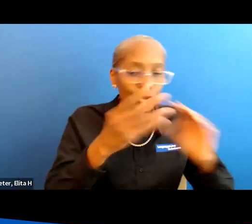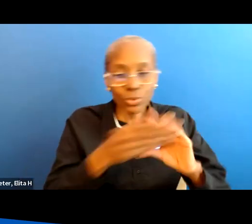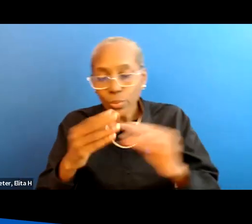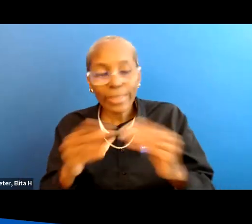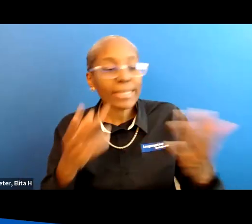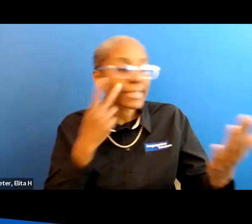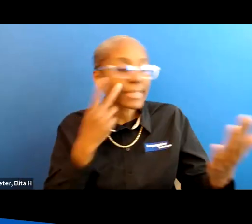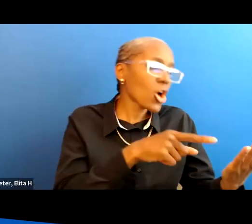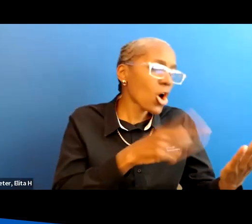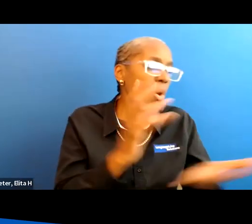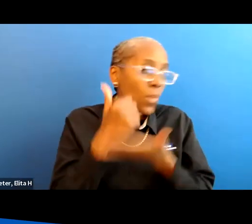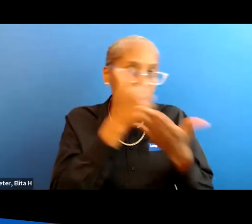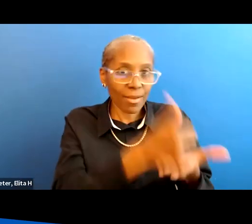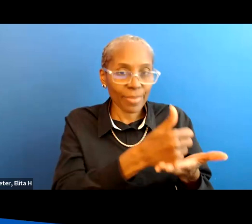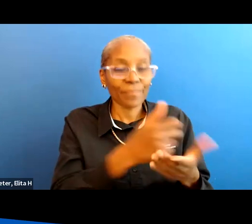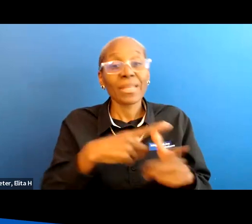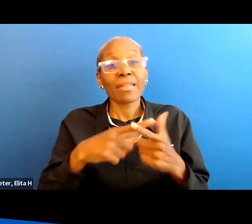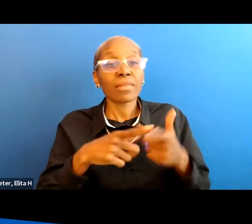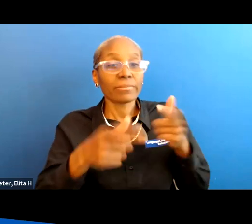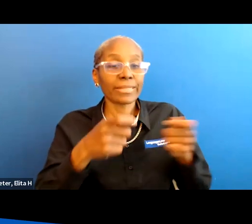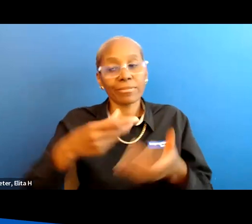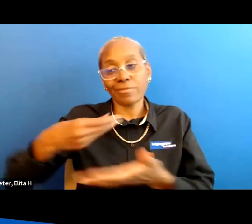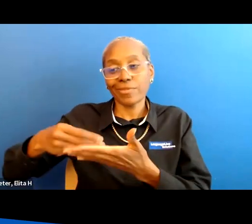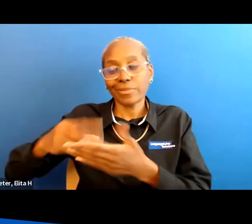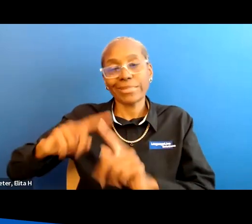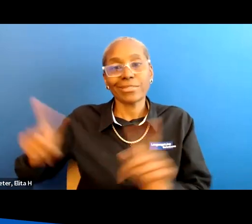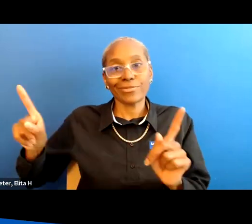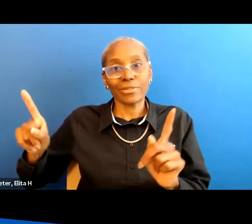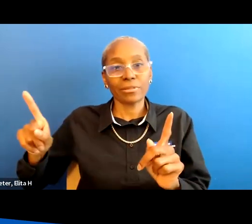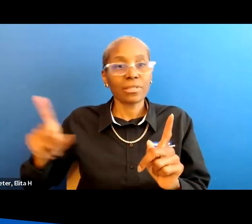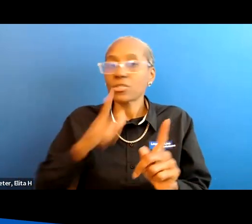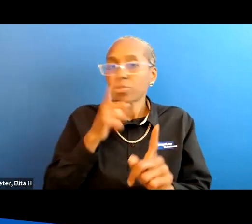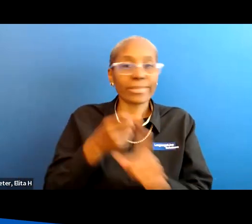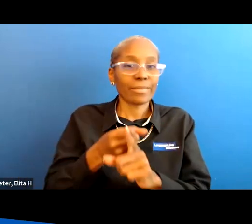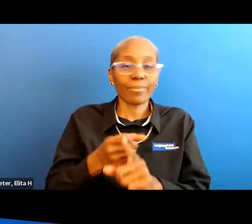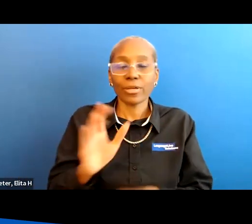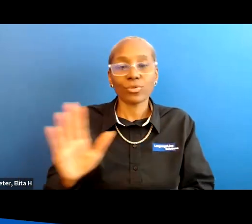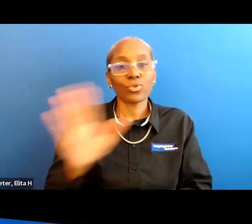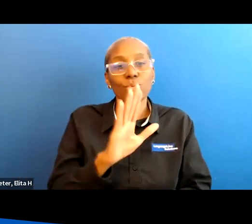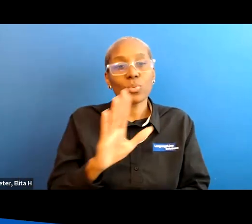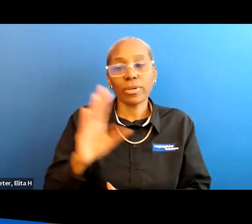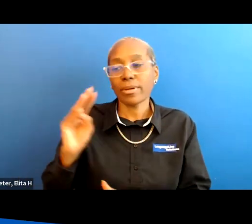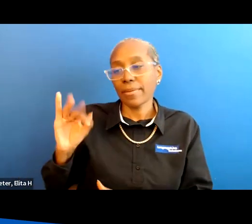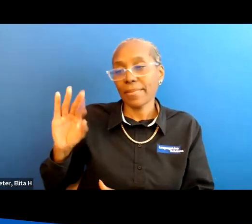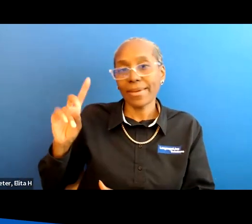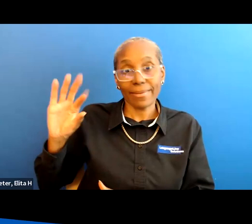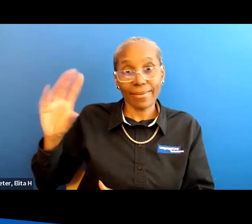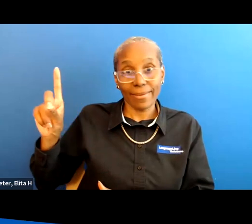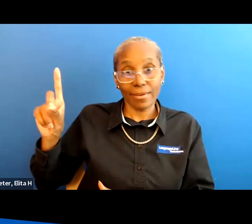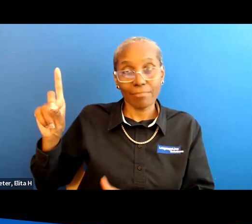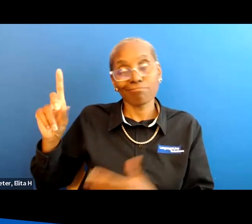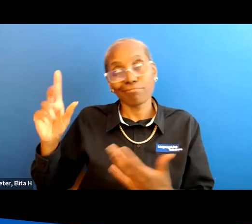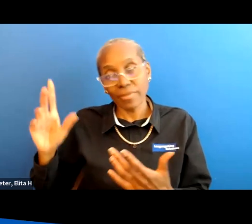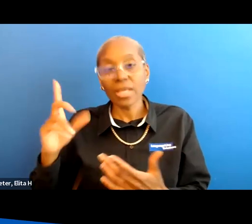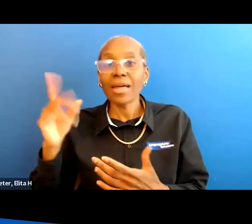um help you and then they handle the finances differently so that it doesn't affect your medicaid so there